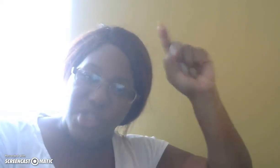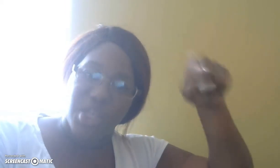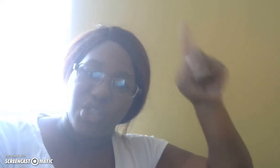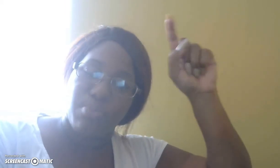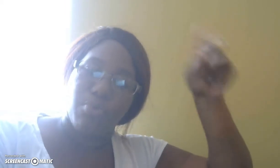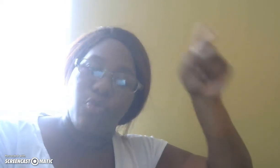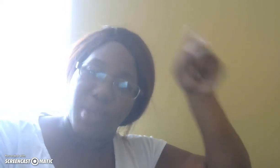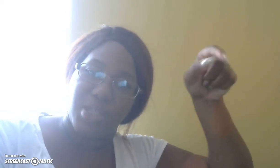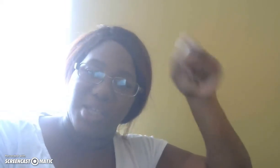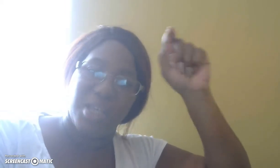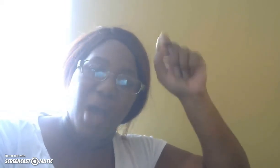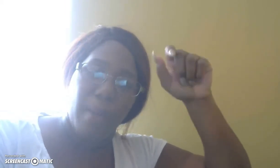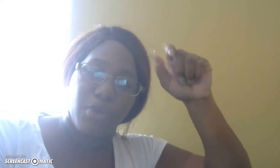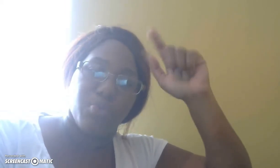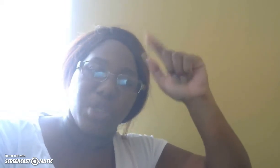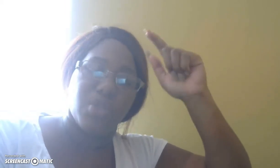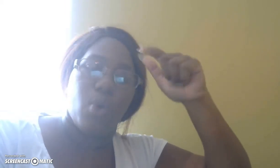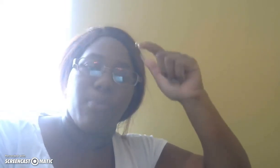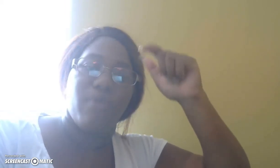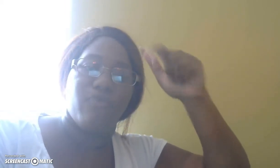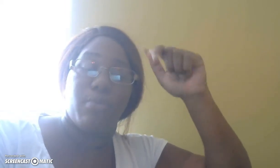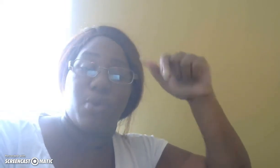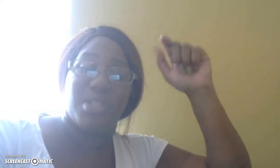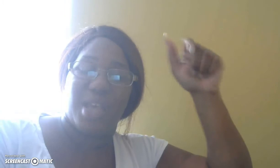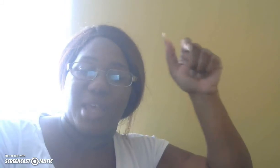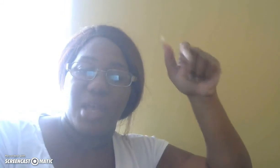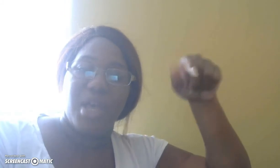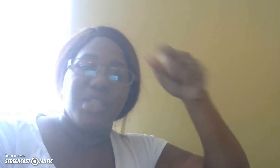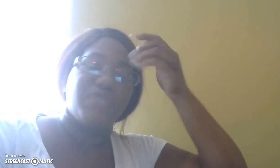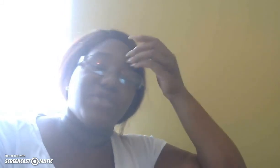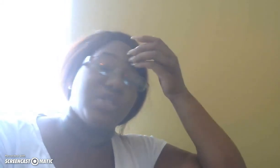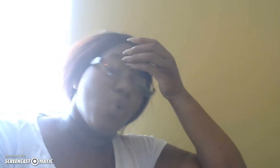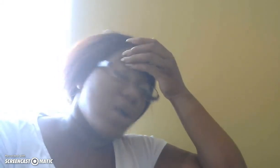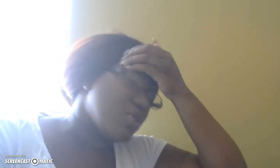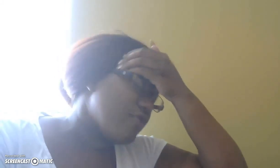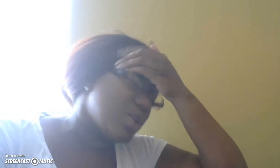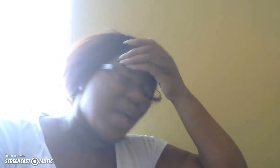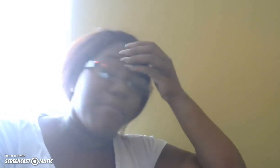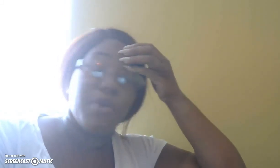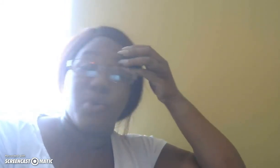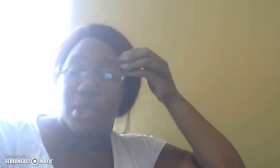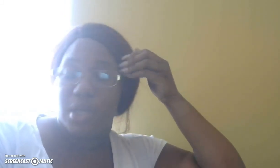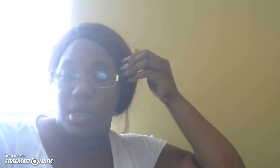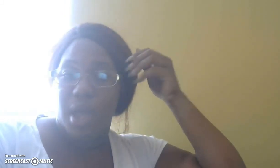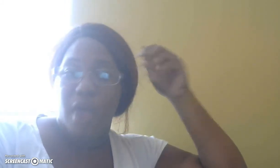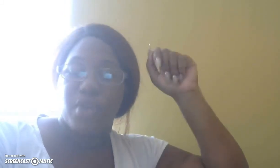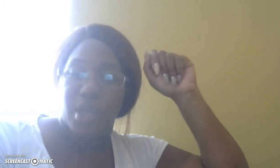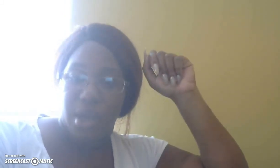a recession-proof business e-commerce brings a 1.4 million a second 248 billion every year